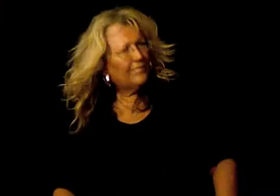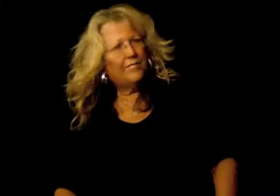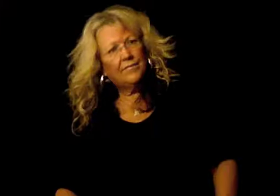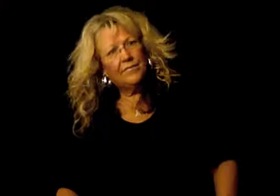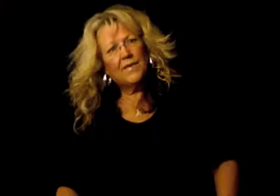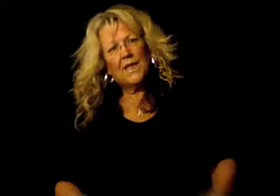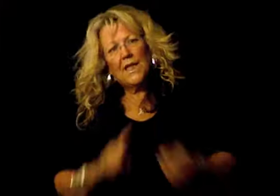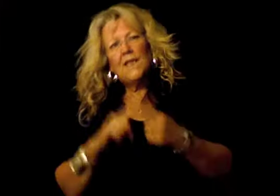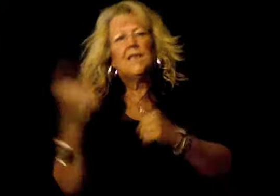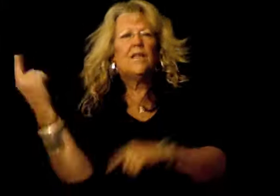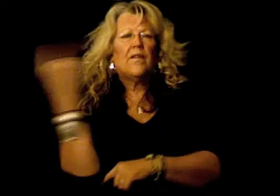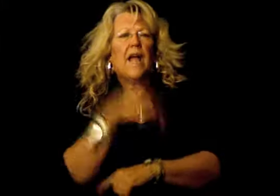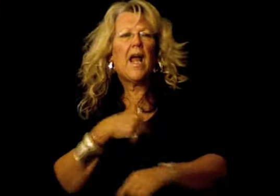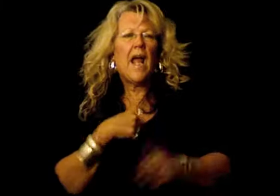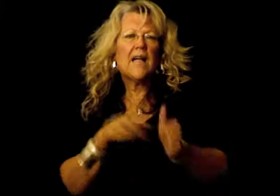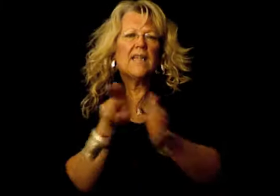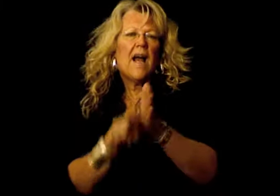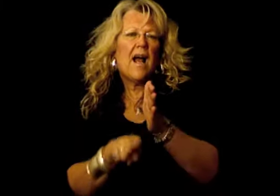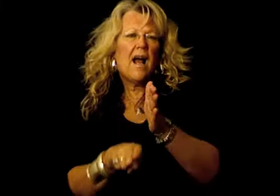Until the day I die